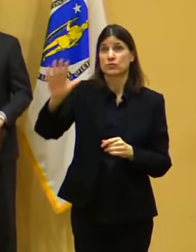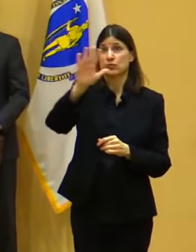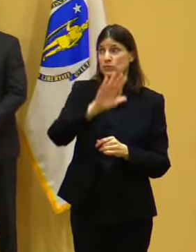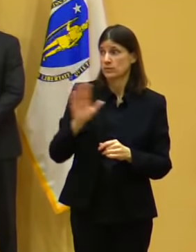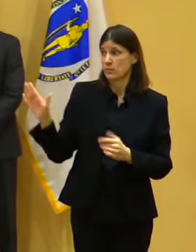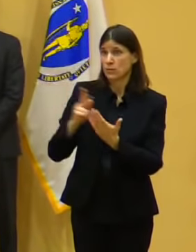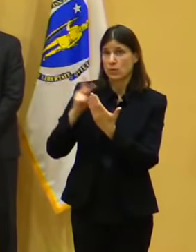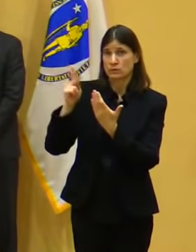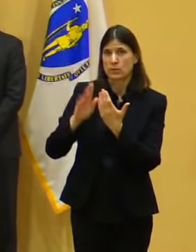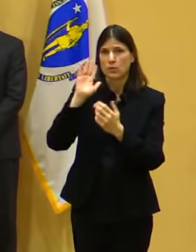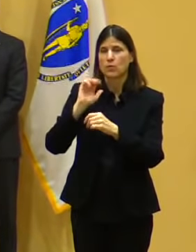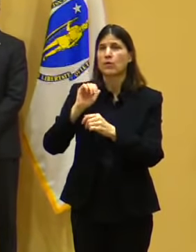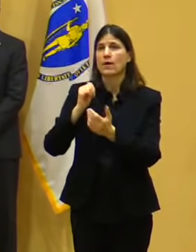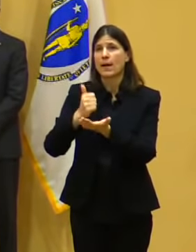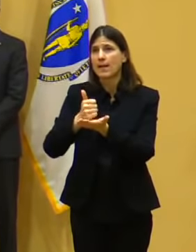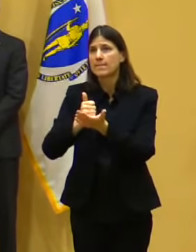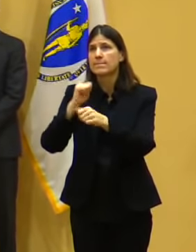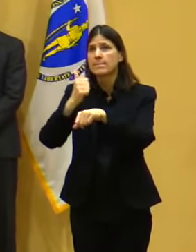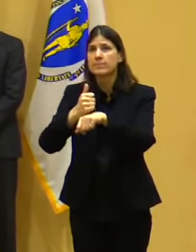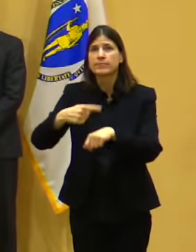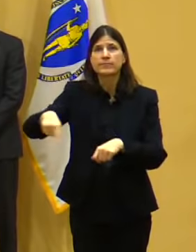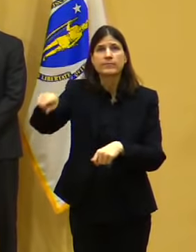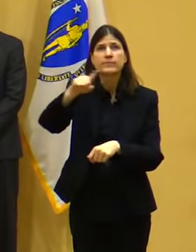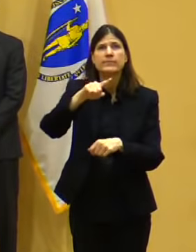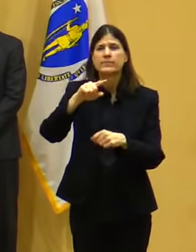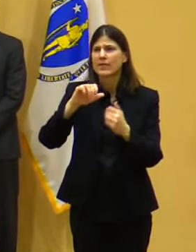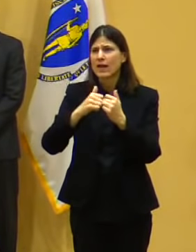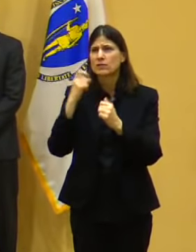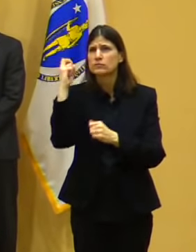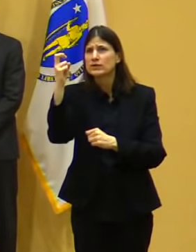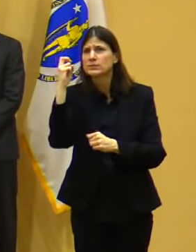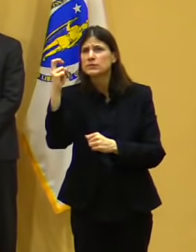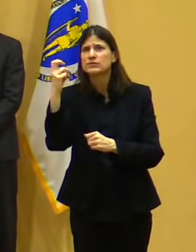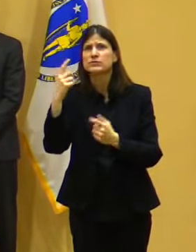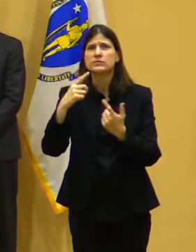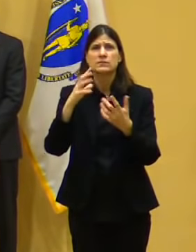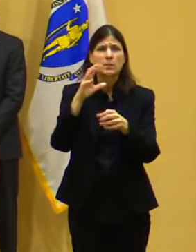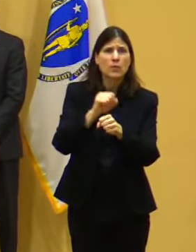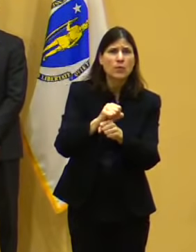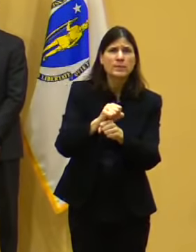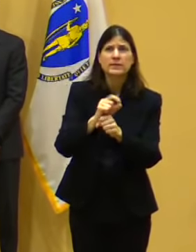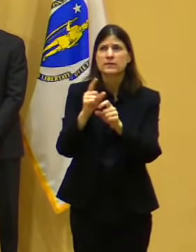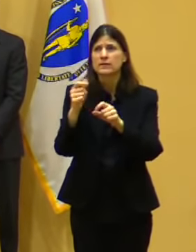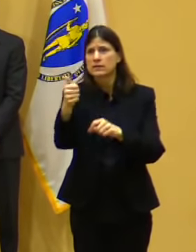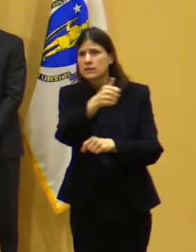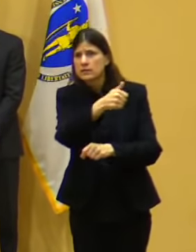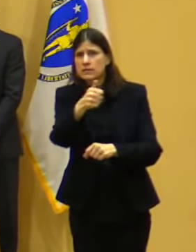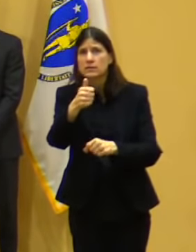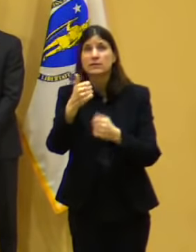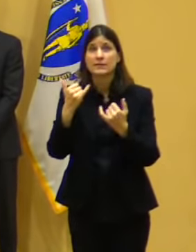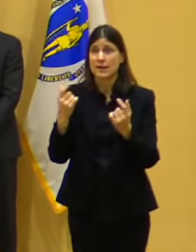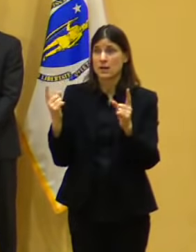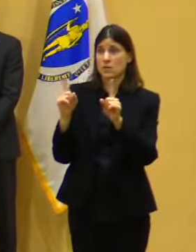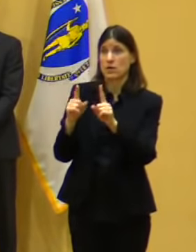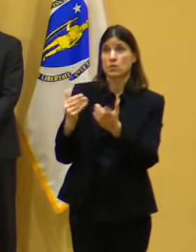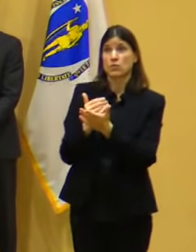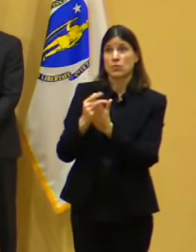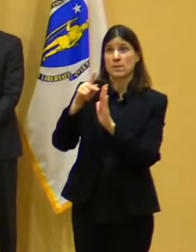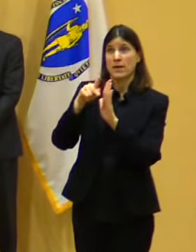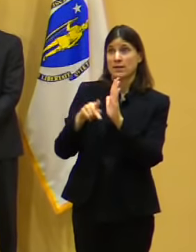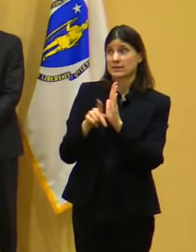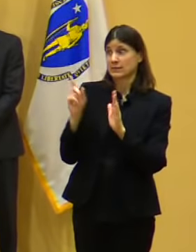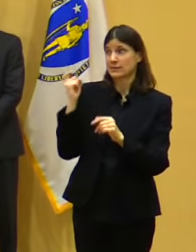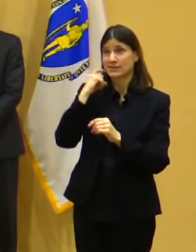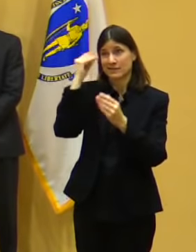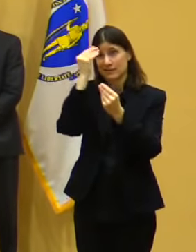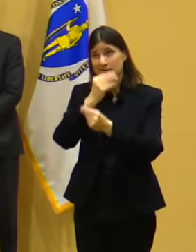helping with transportation. We're helping with companion, which now makes it a little bit easier with this new announcement. And